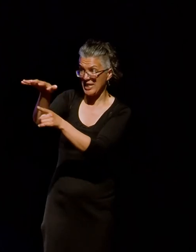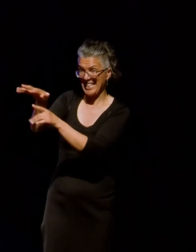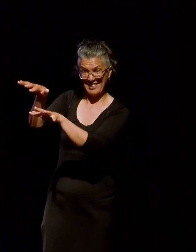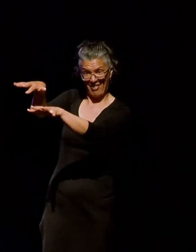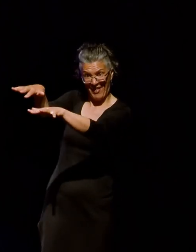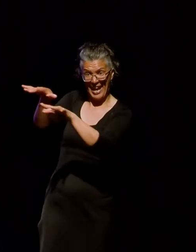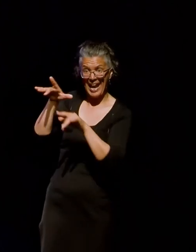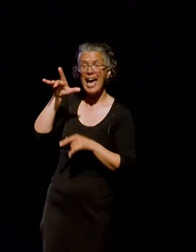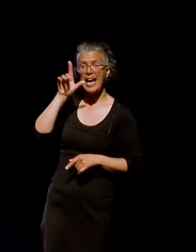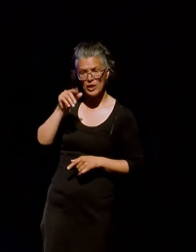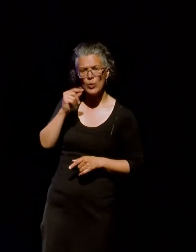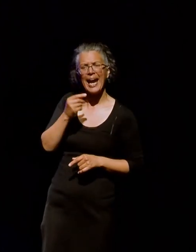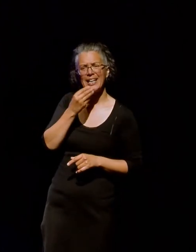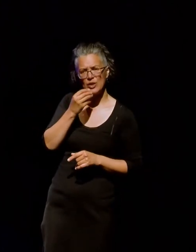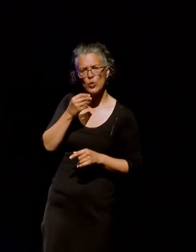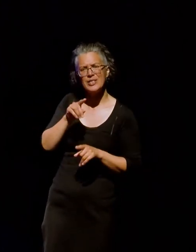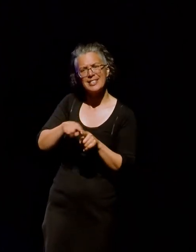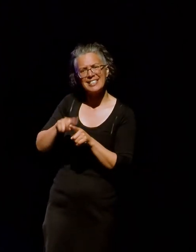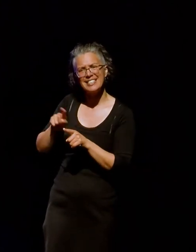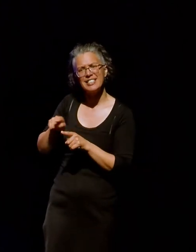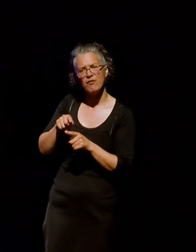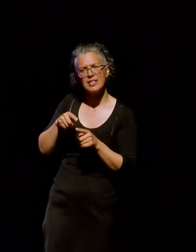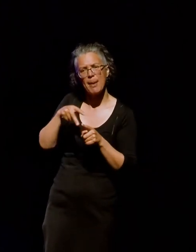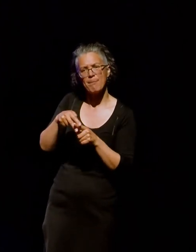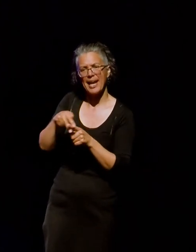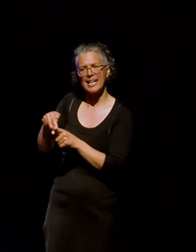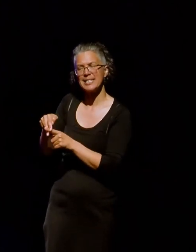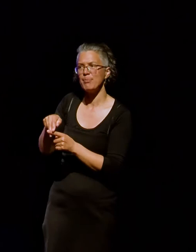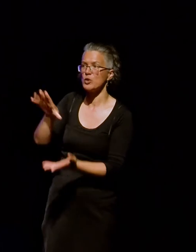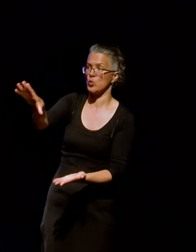mechanisms to download and get that content yourself if it belongs to you.